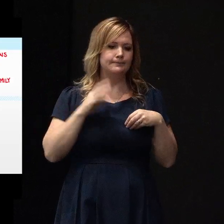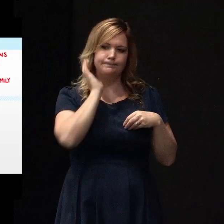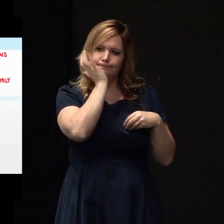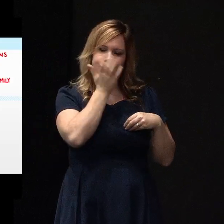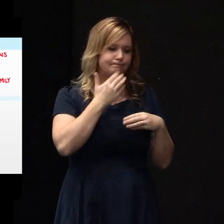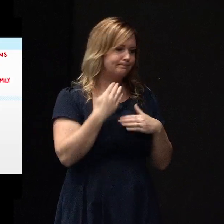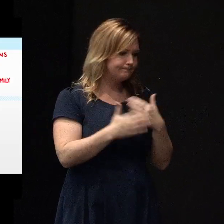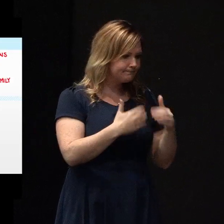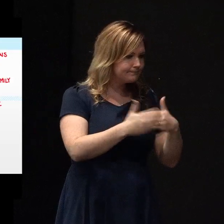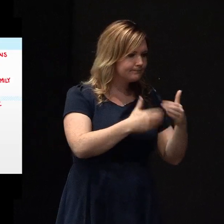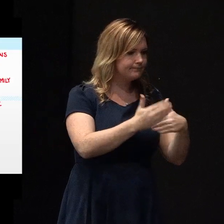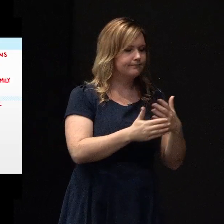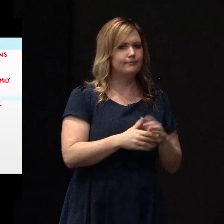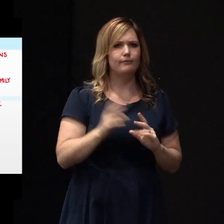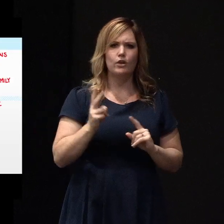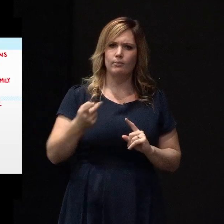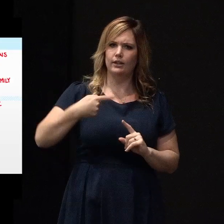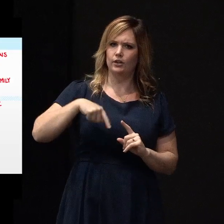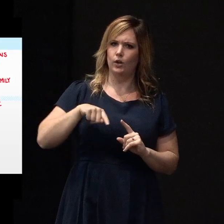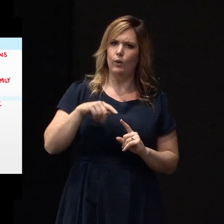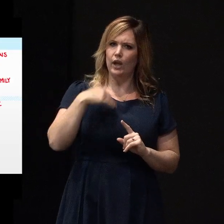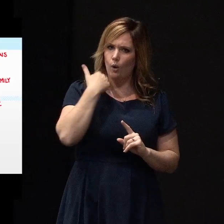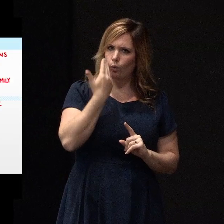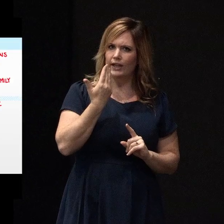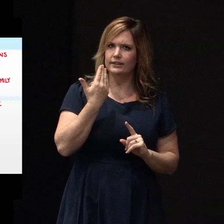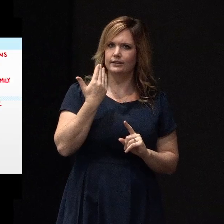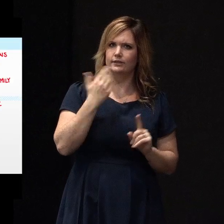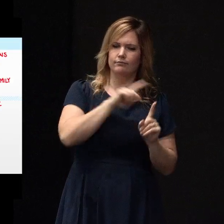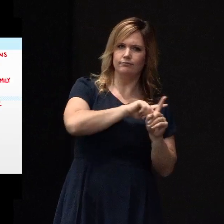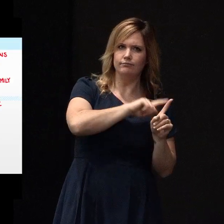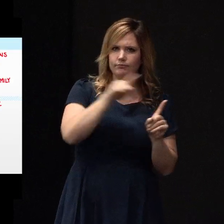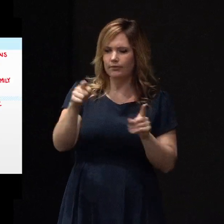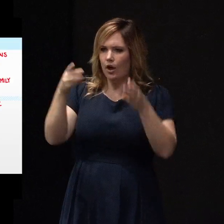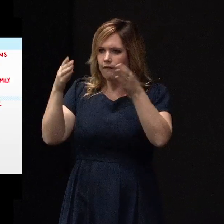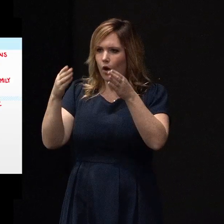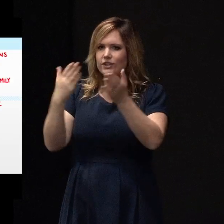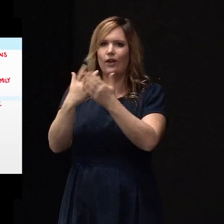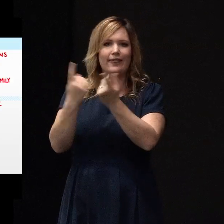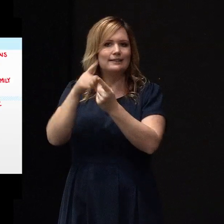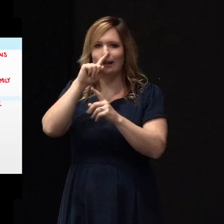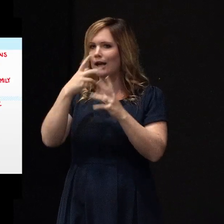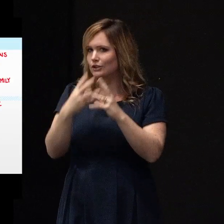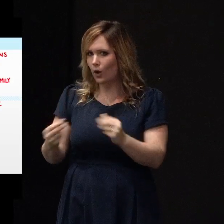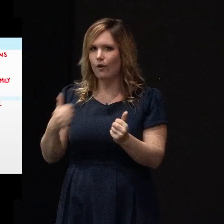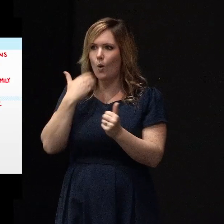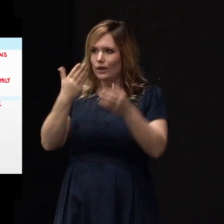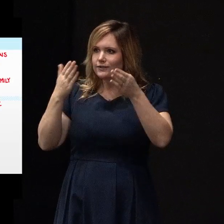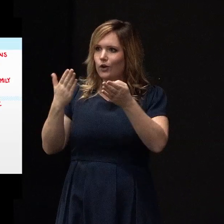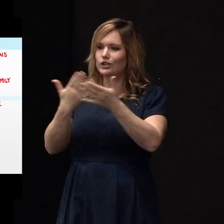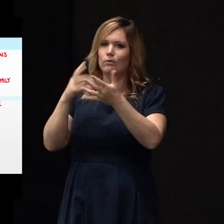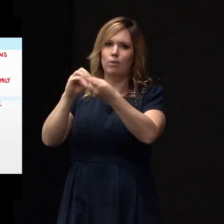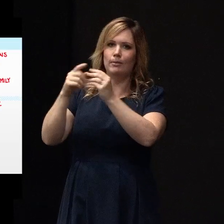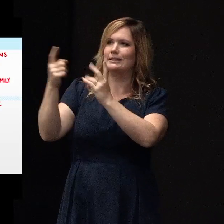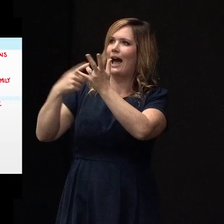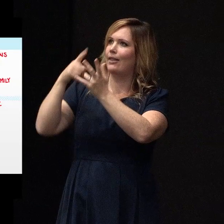And our natural tendency is to go back all the time to the problems we can't solve. So we need to make